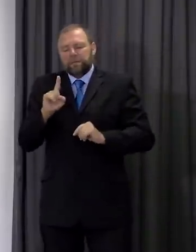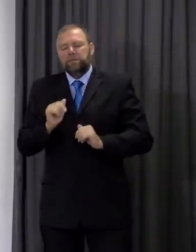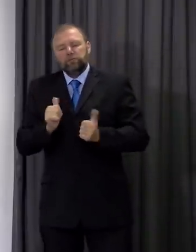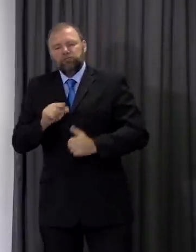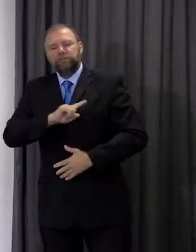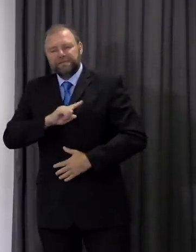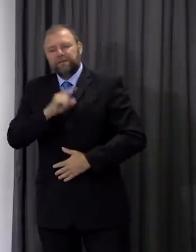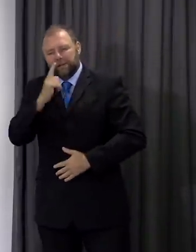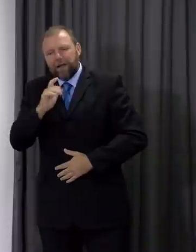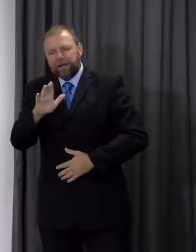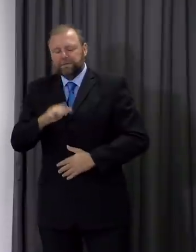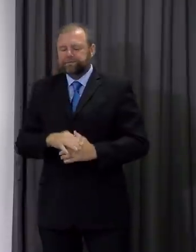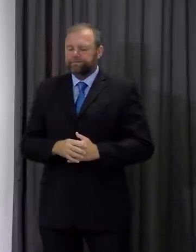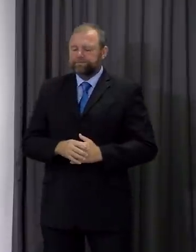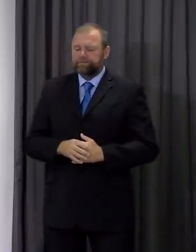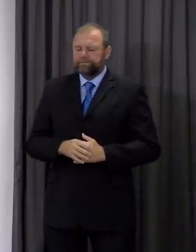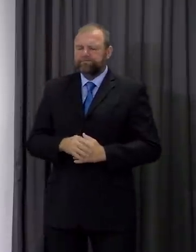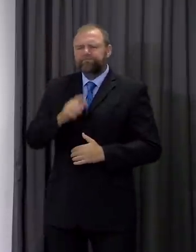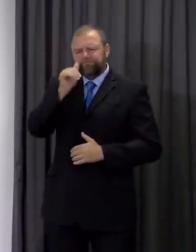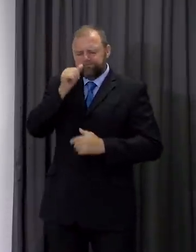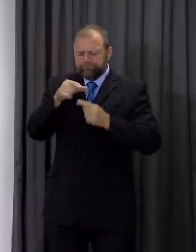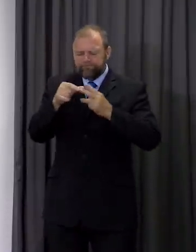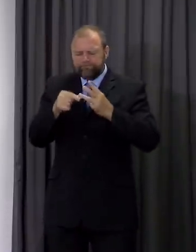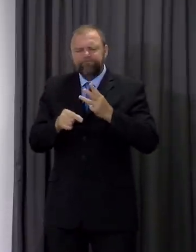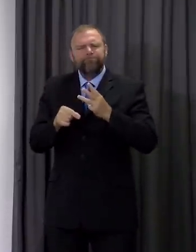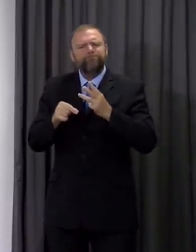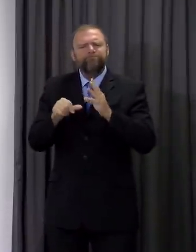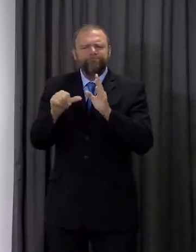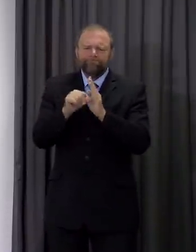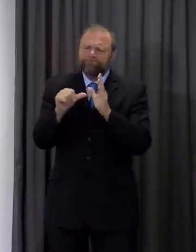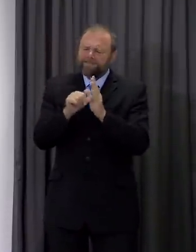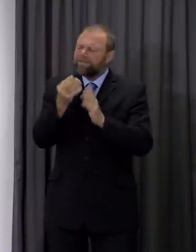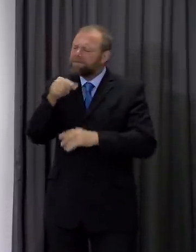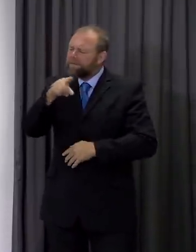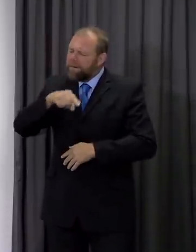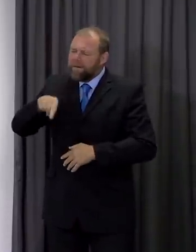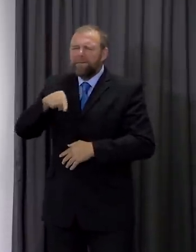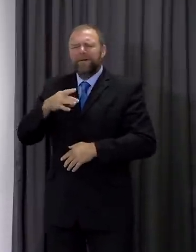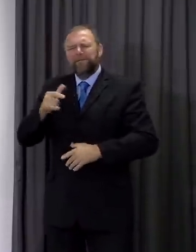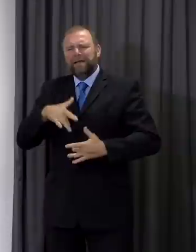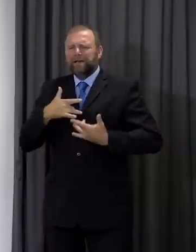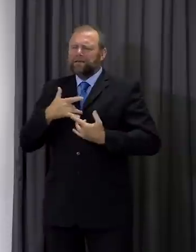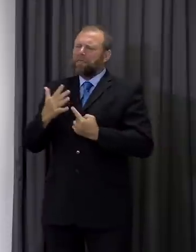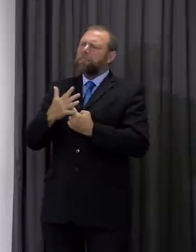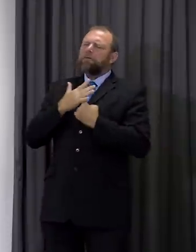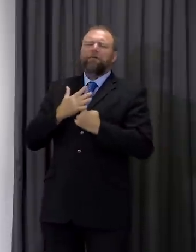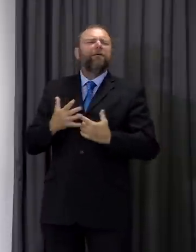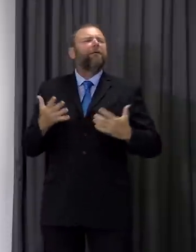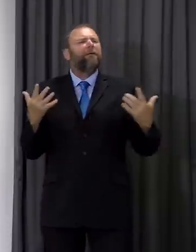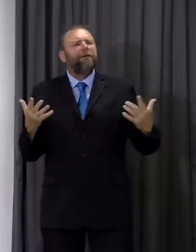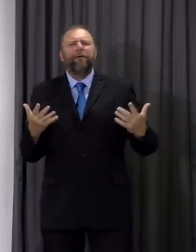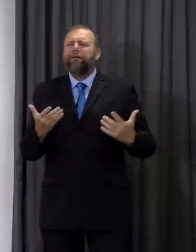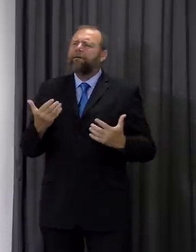will be difficult for many people who live in the Kefili area. For some they'll feel like an imposition and an